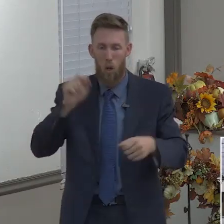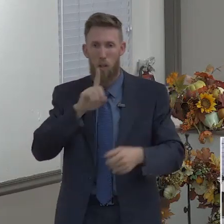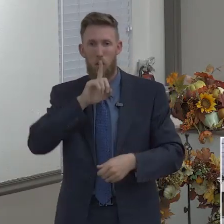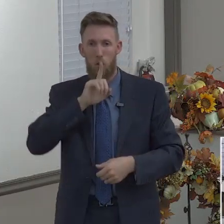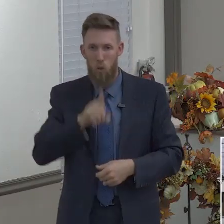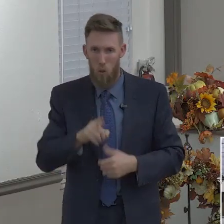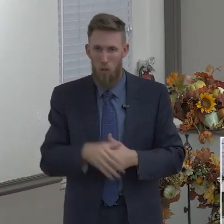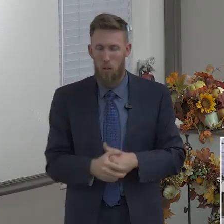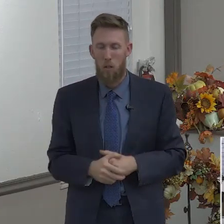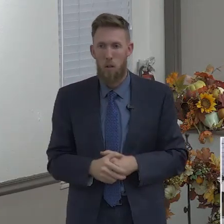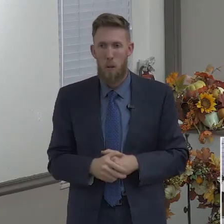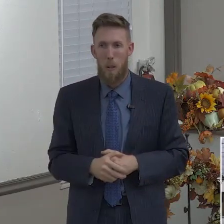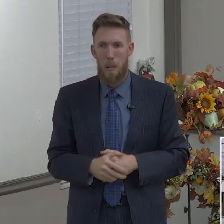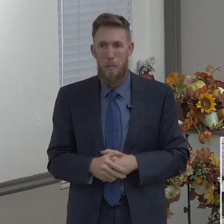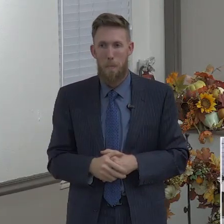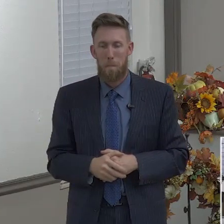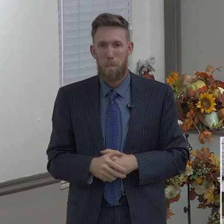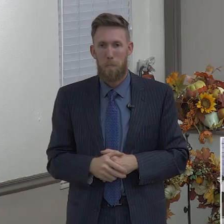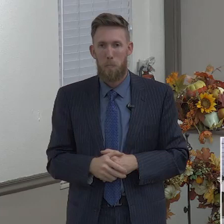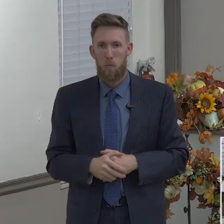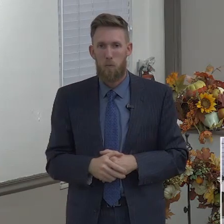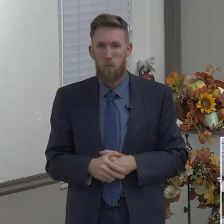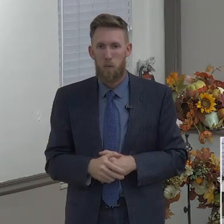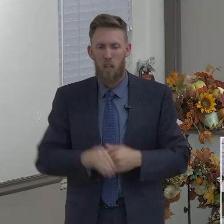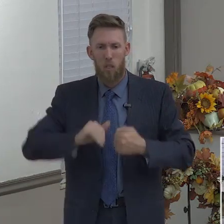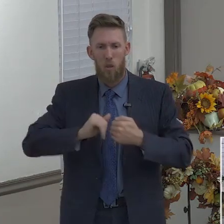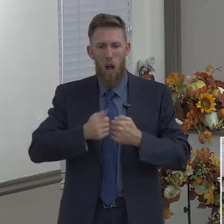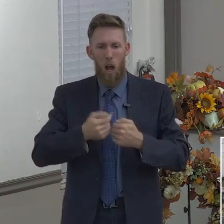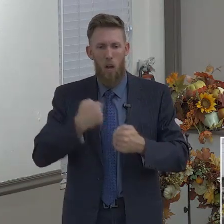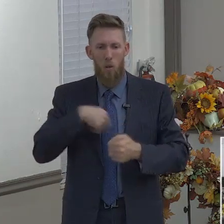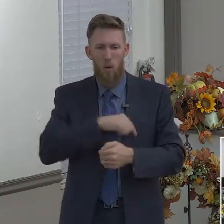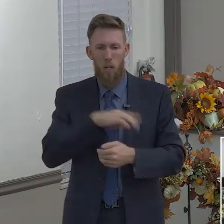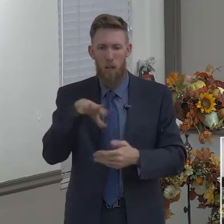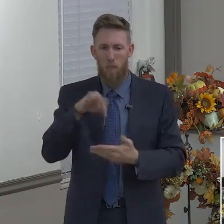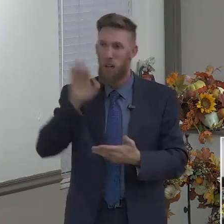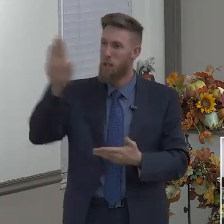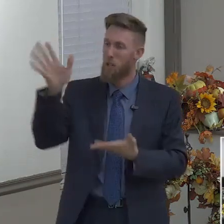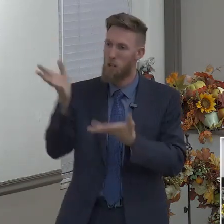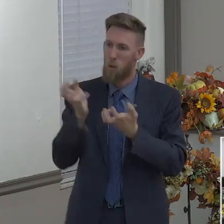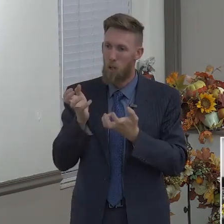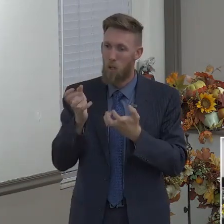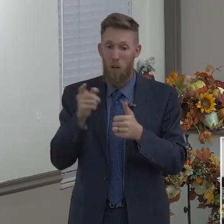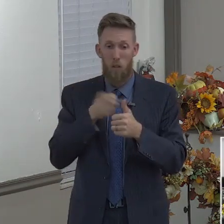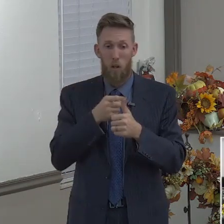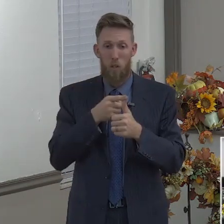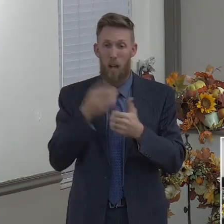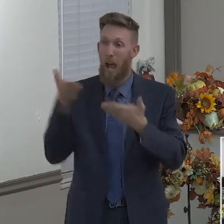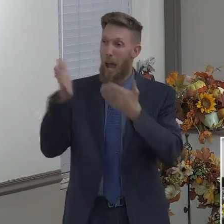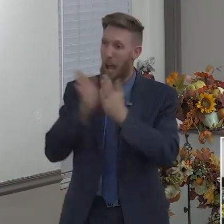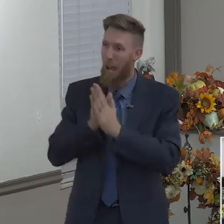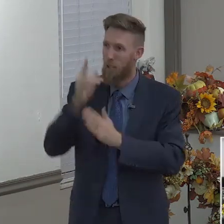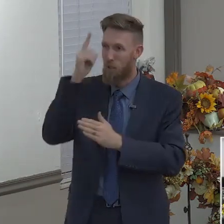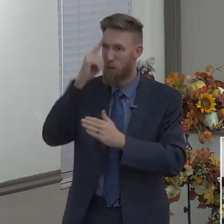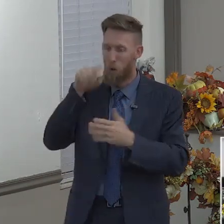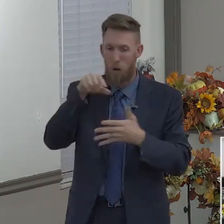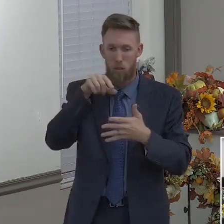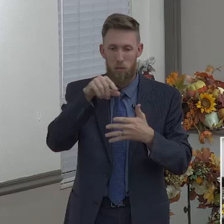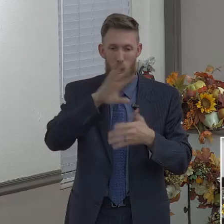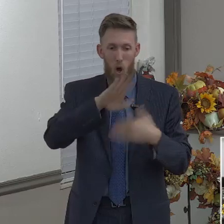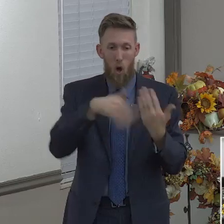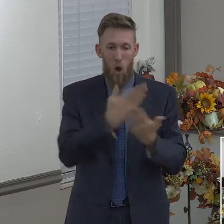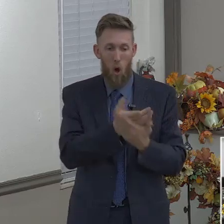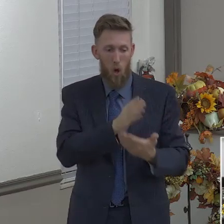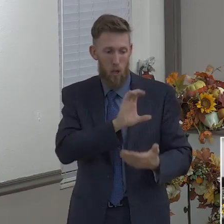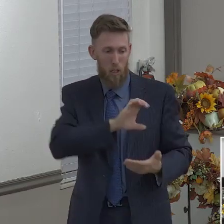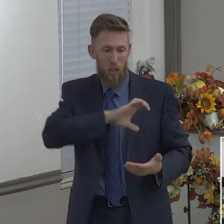So how can we find God's will for our life? Well, ask God for those qualities so that the young men we're holding in front of you, strive for them, seek for them.